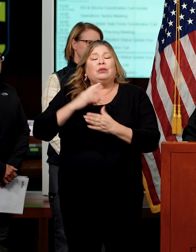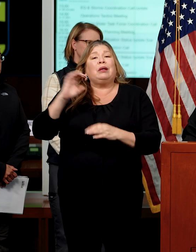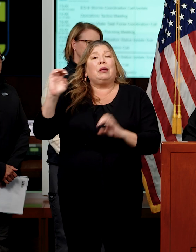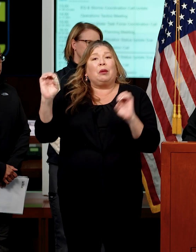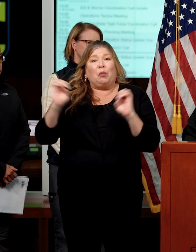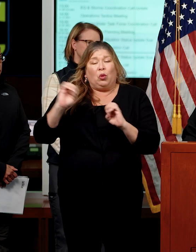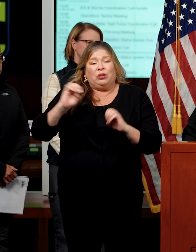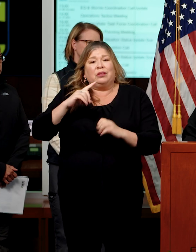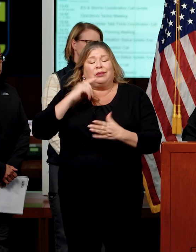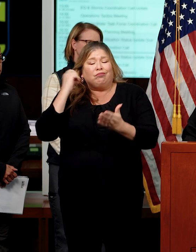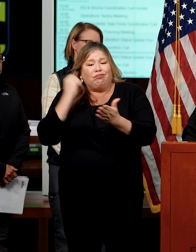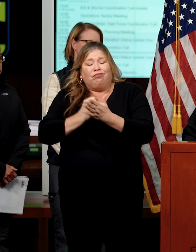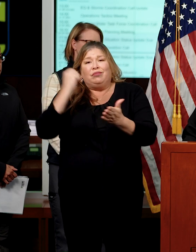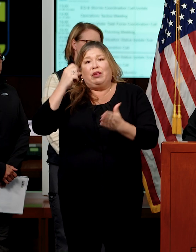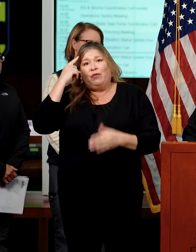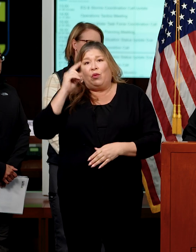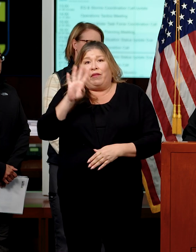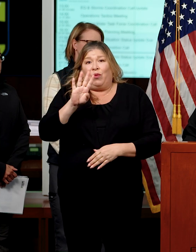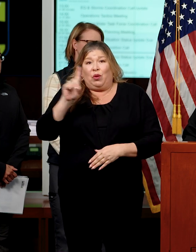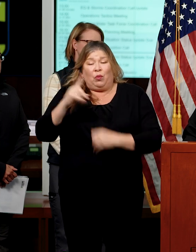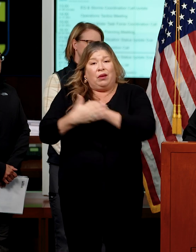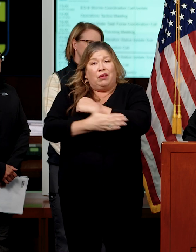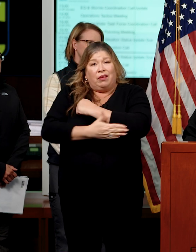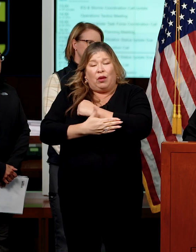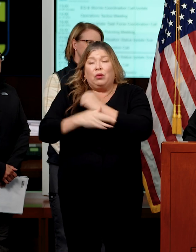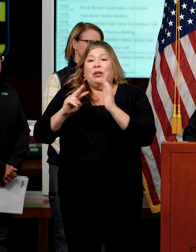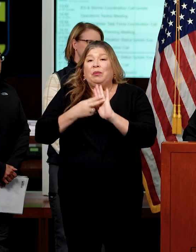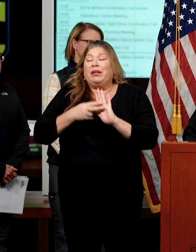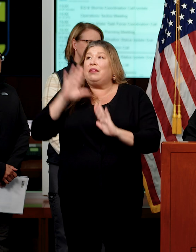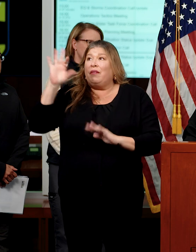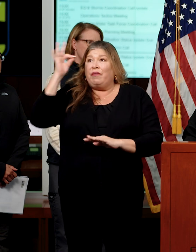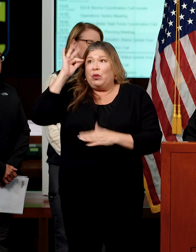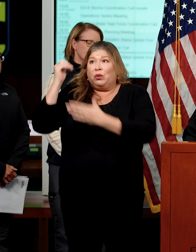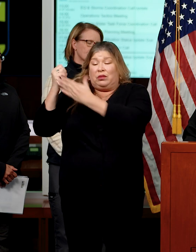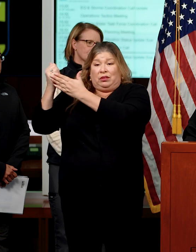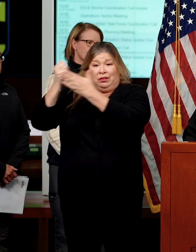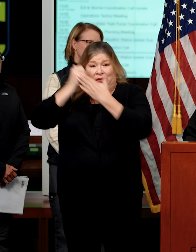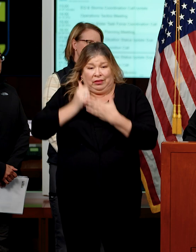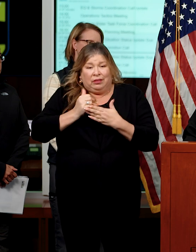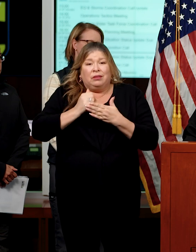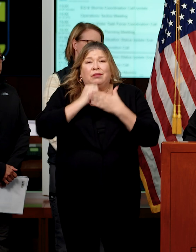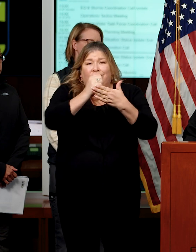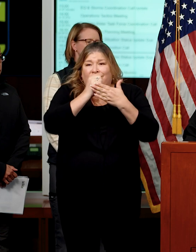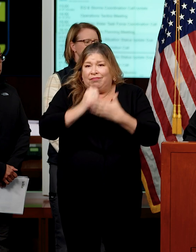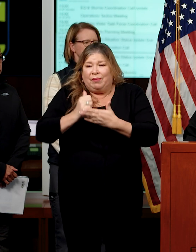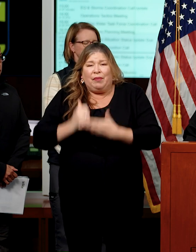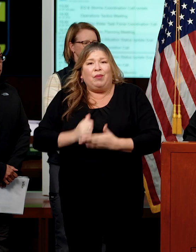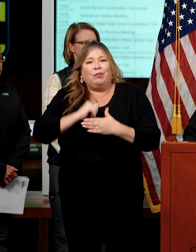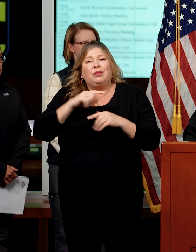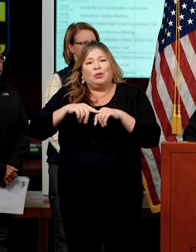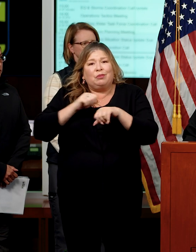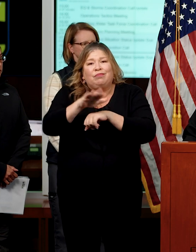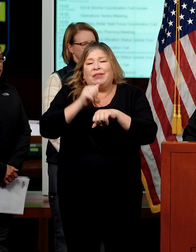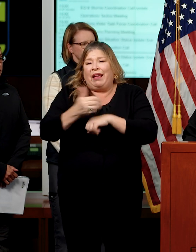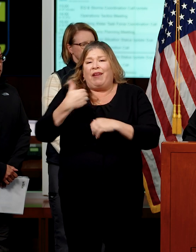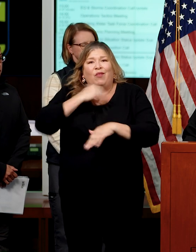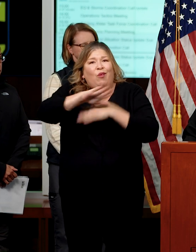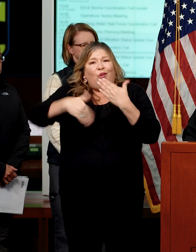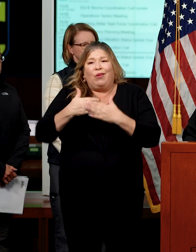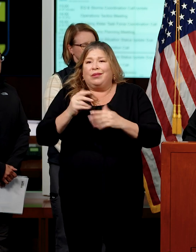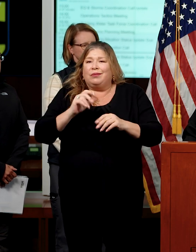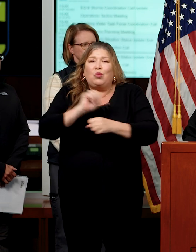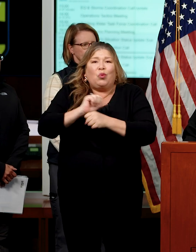41 counties. This provides direct federal assistance to get these resources, personnel, and technical